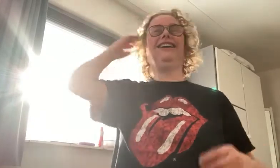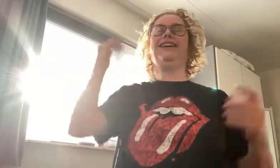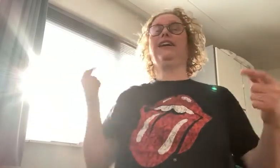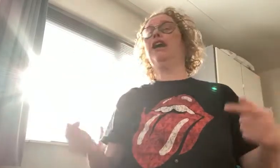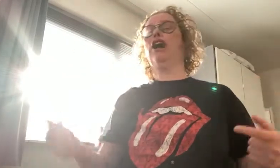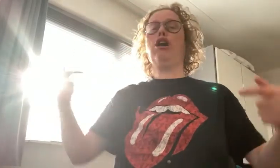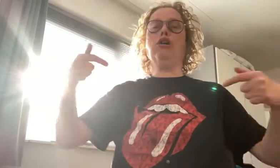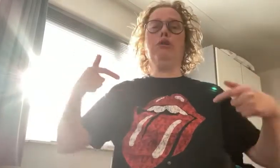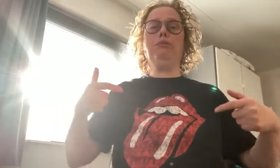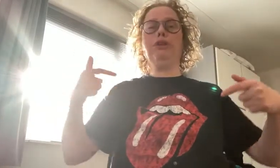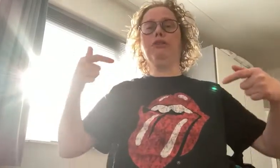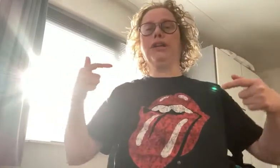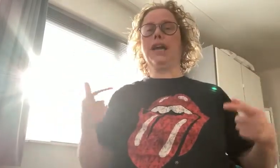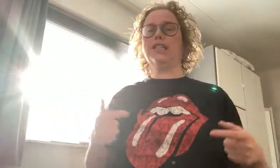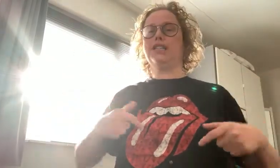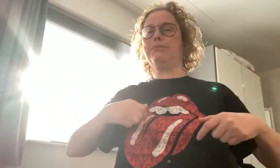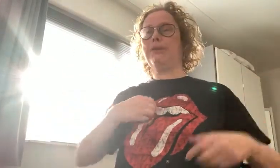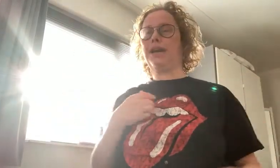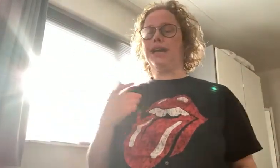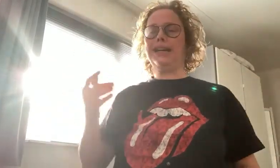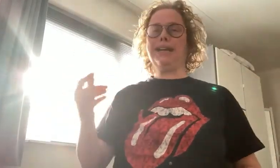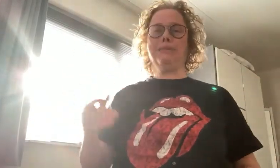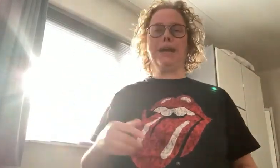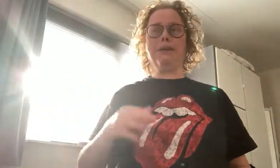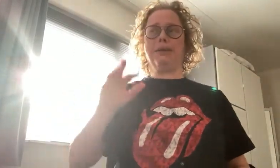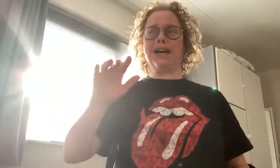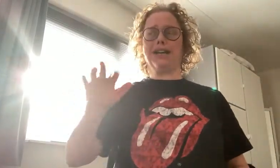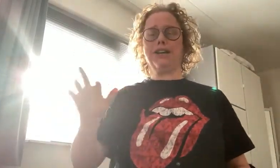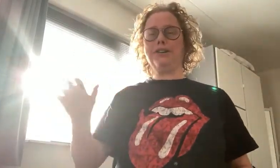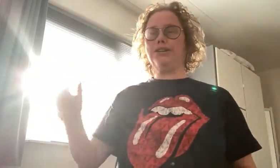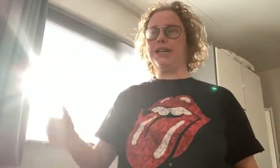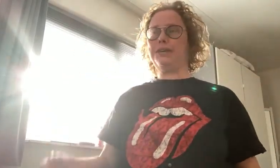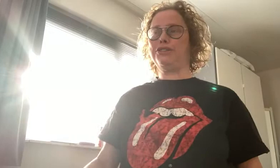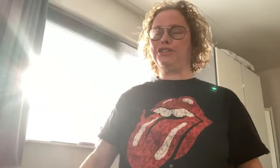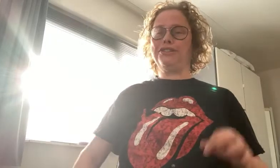Oh, you guessed my name. Yeah, I know your name, too.